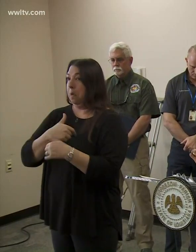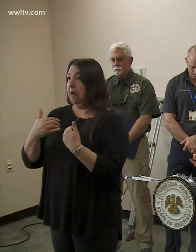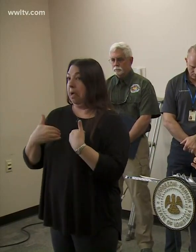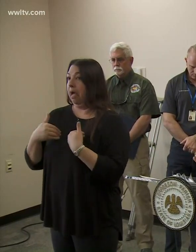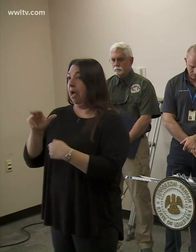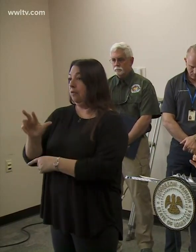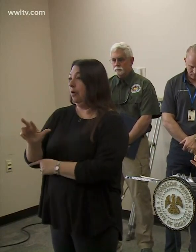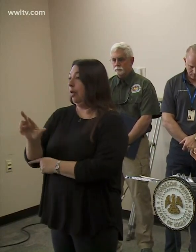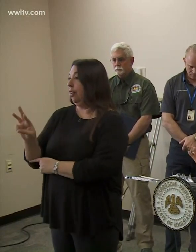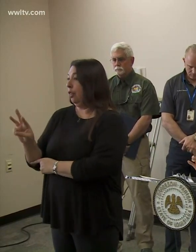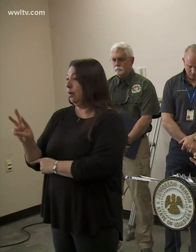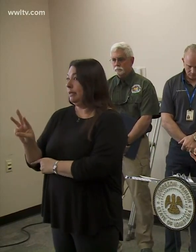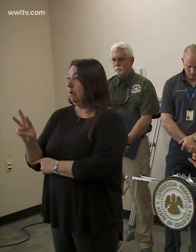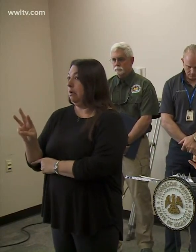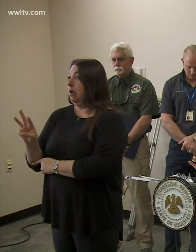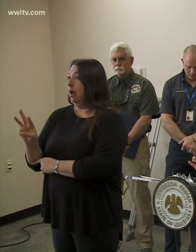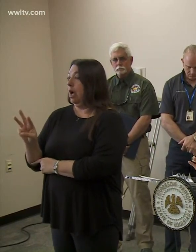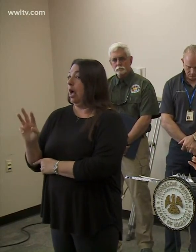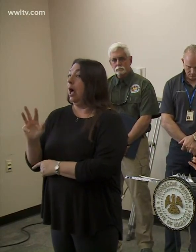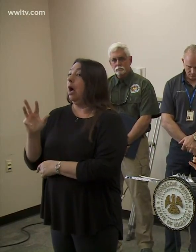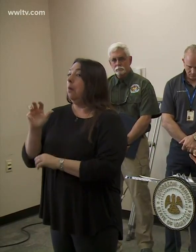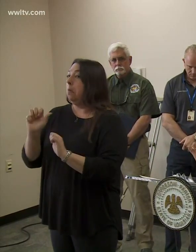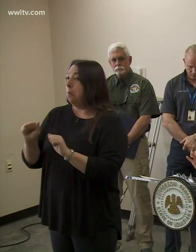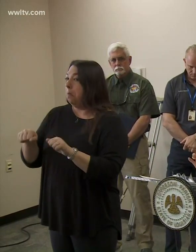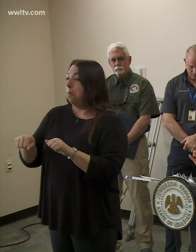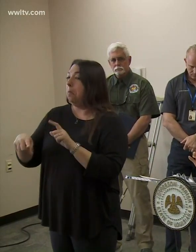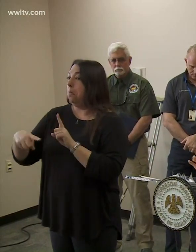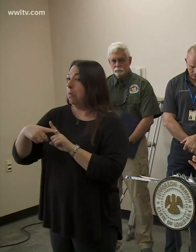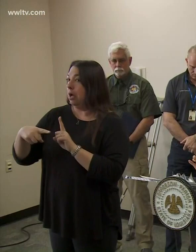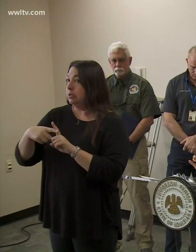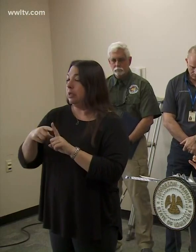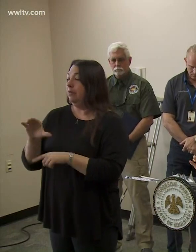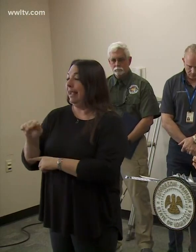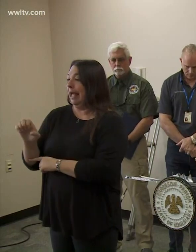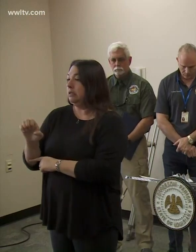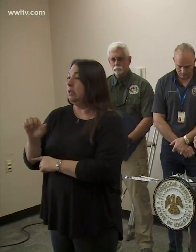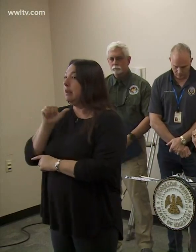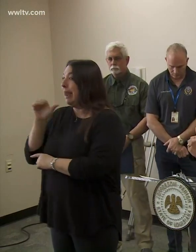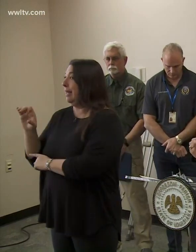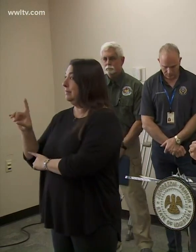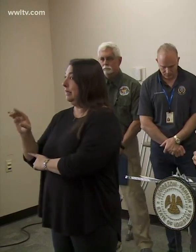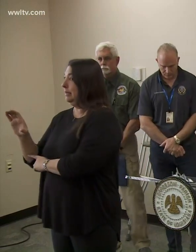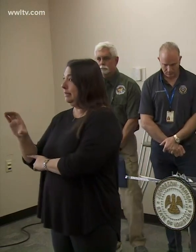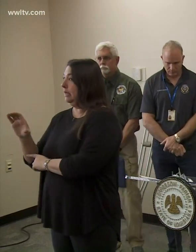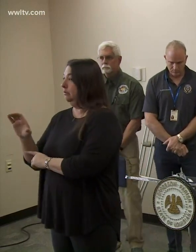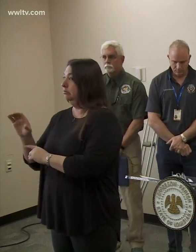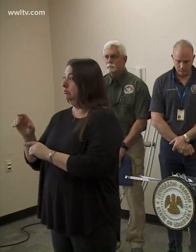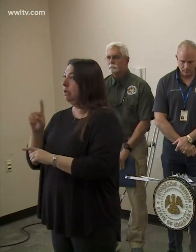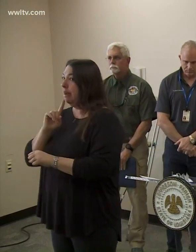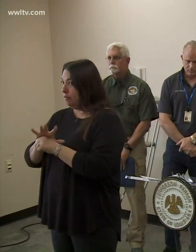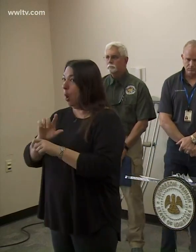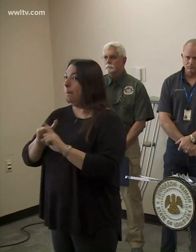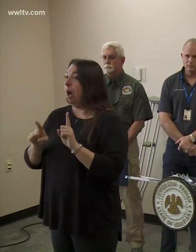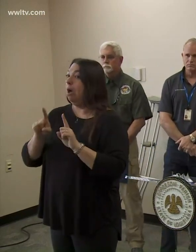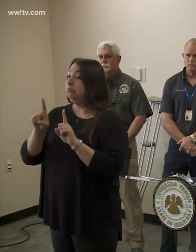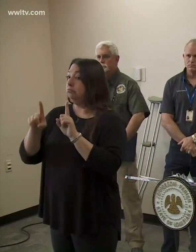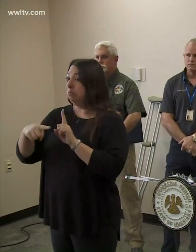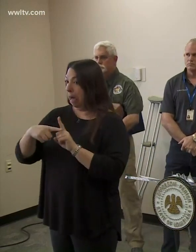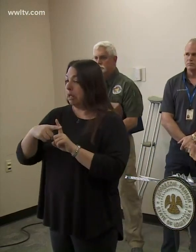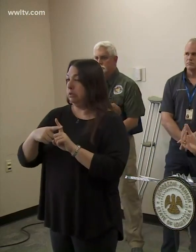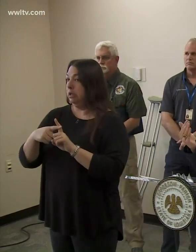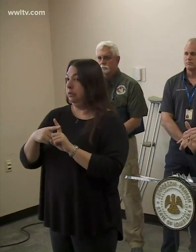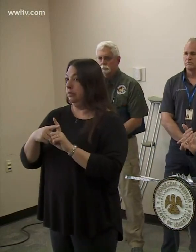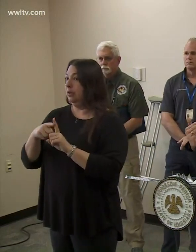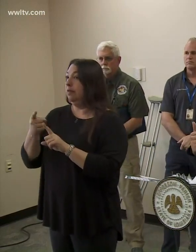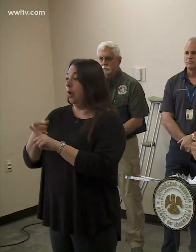36 presumptive positive cases related to non-travel. And the difference there is that